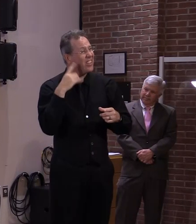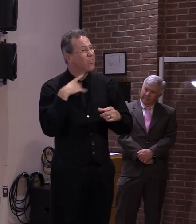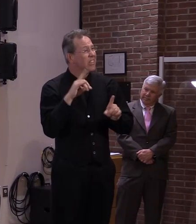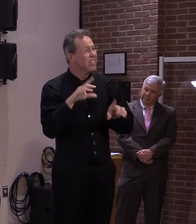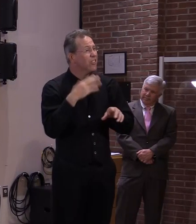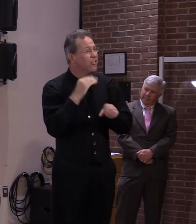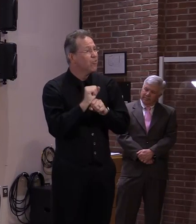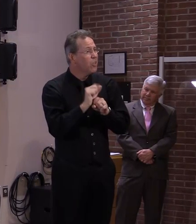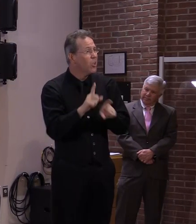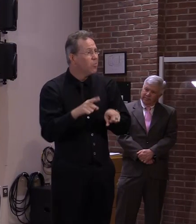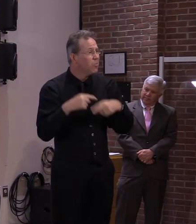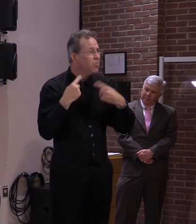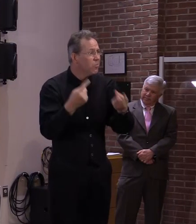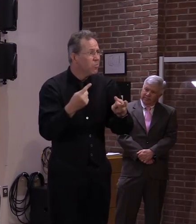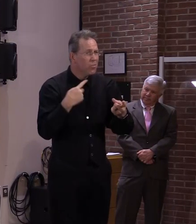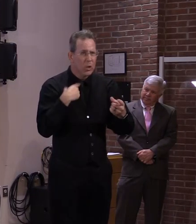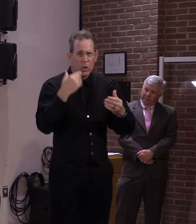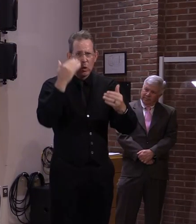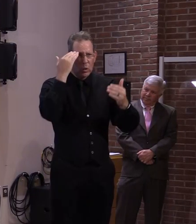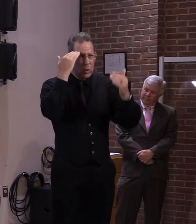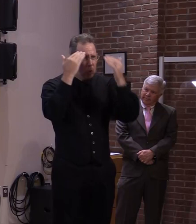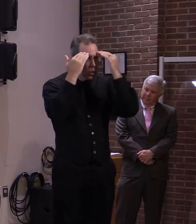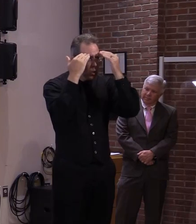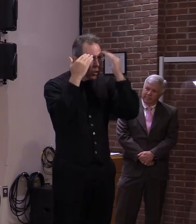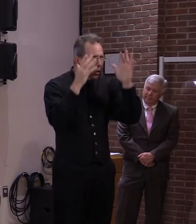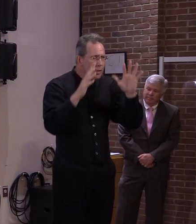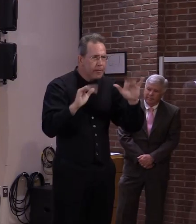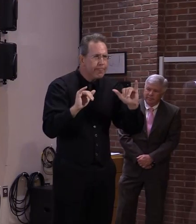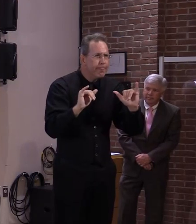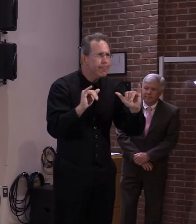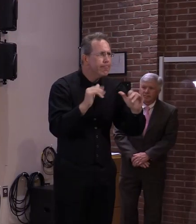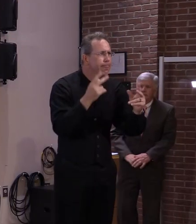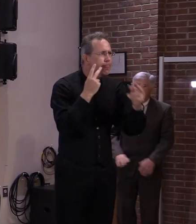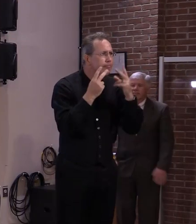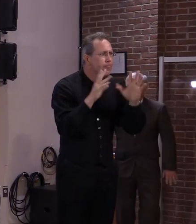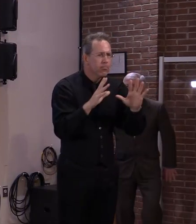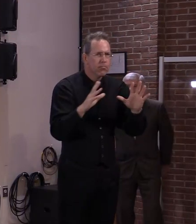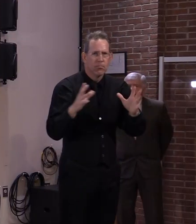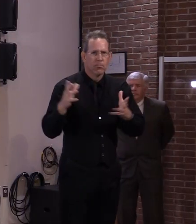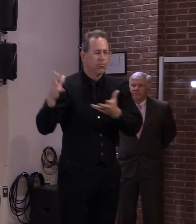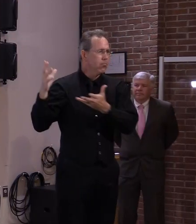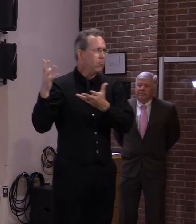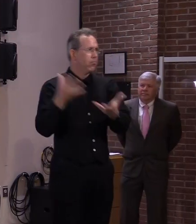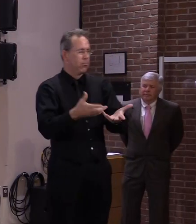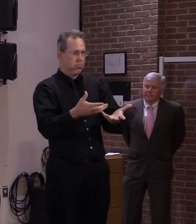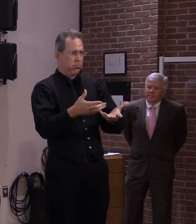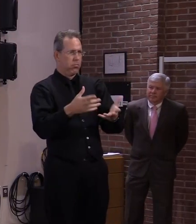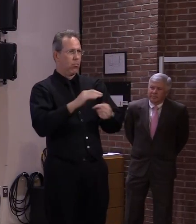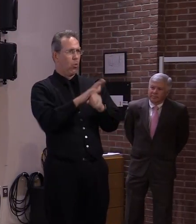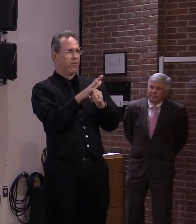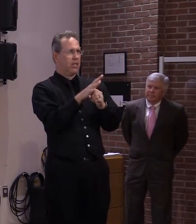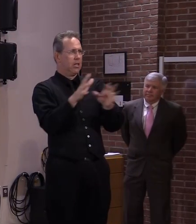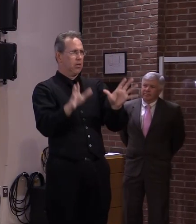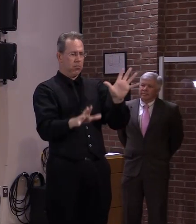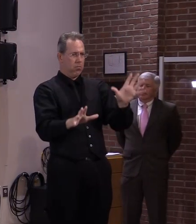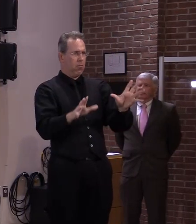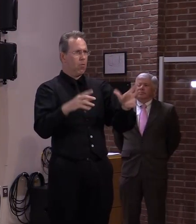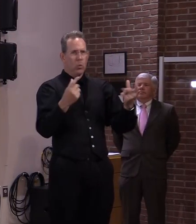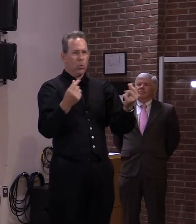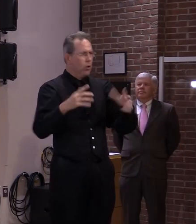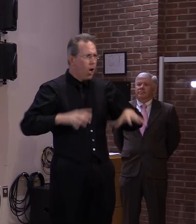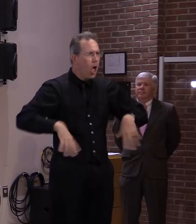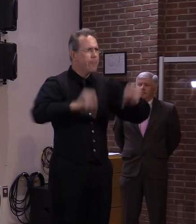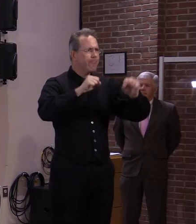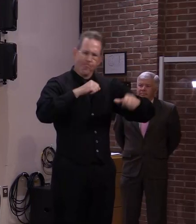but there were a number of of issues that we as a country we as the world weren't prepared for